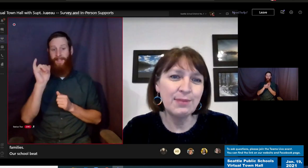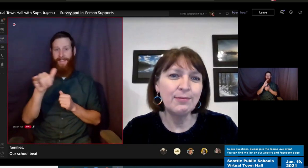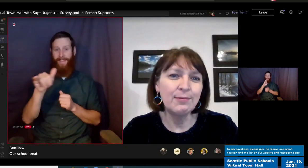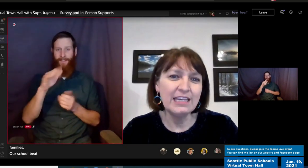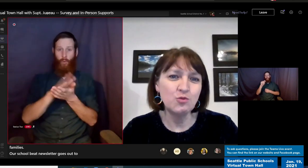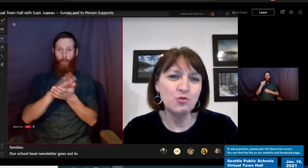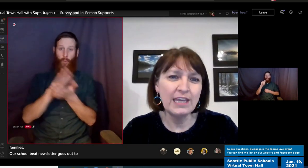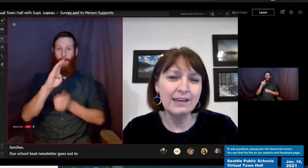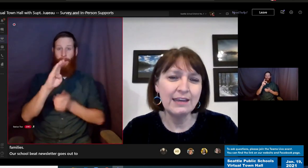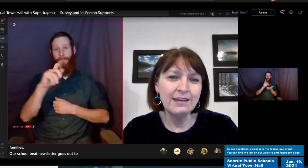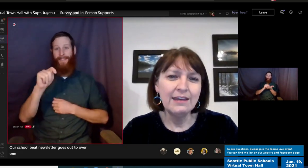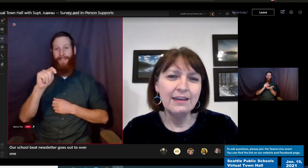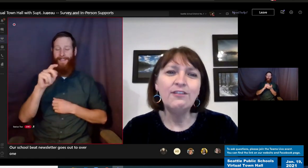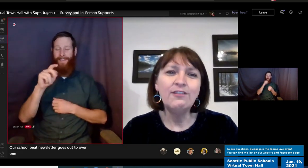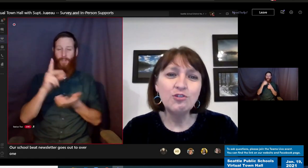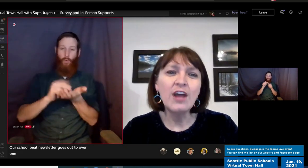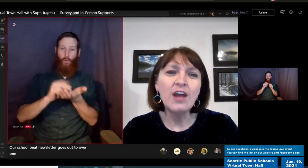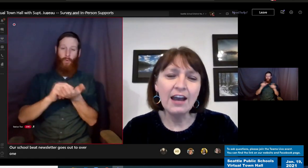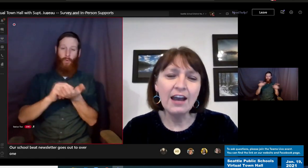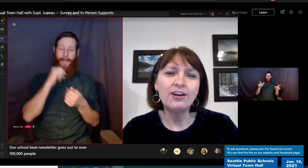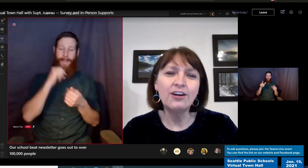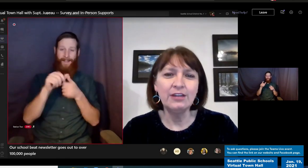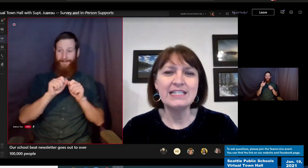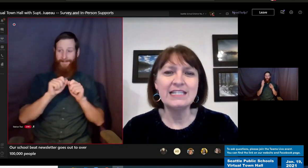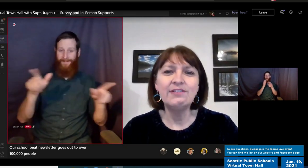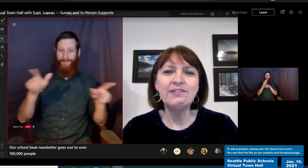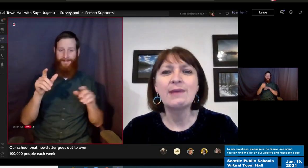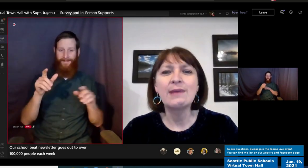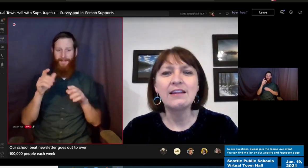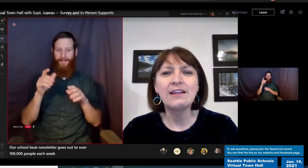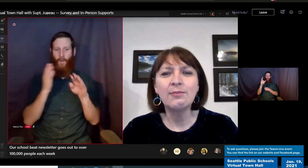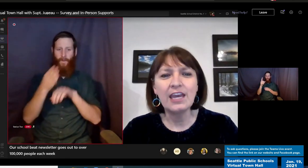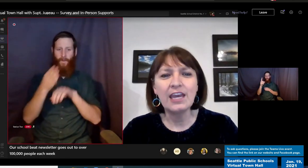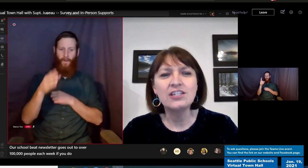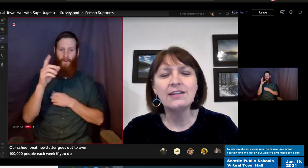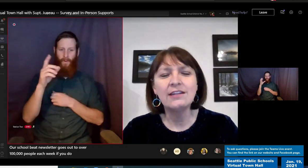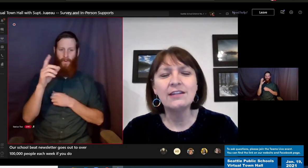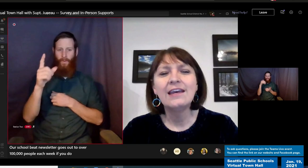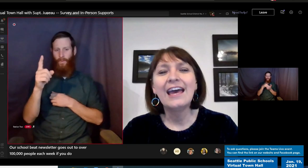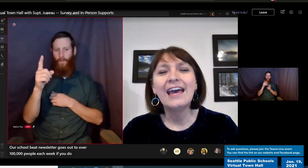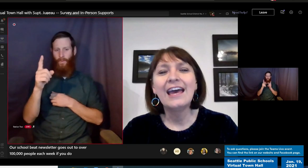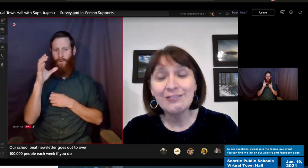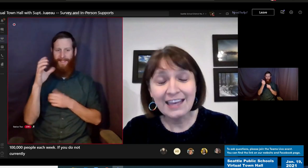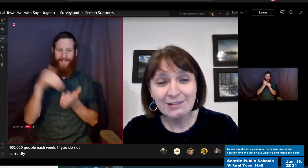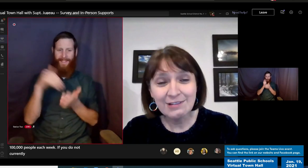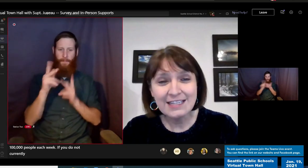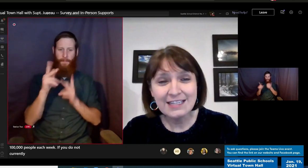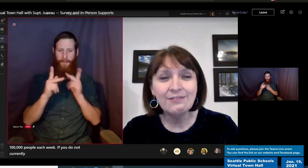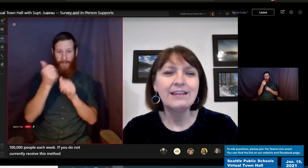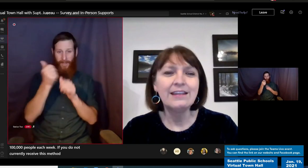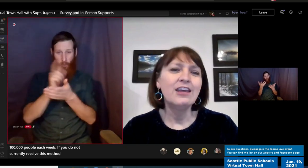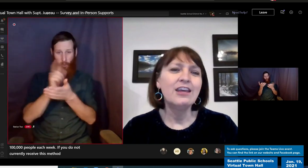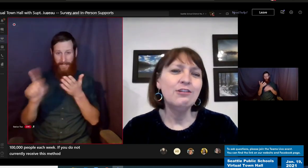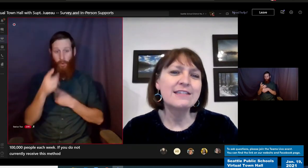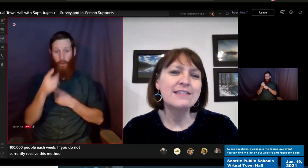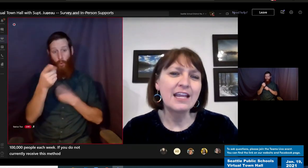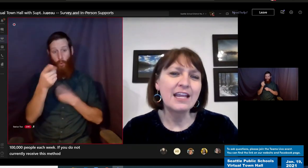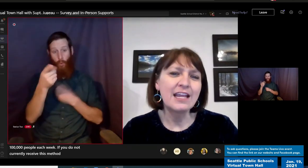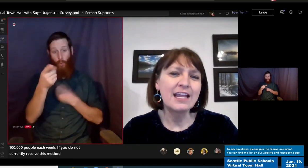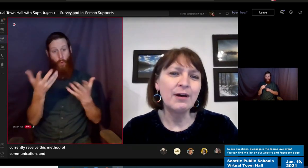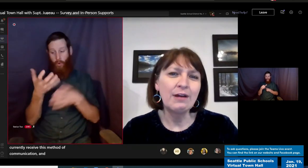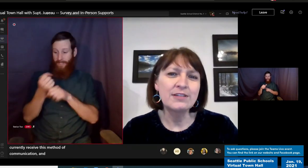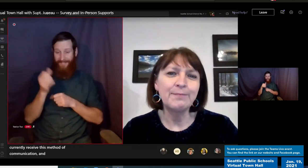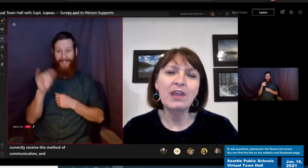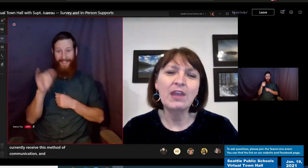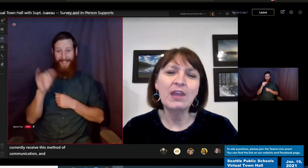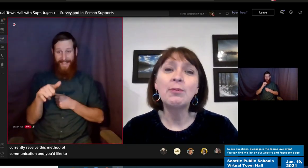each week. If you do not currently receive this method of communication and you'd like to receive it, you can sign up on our website